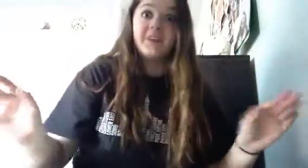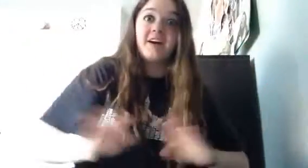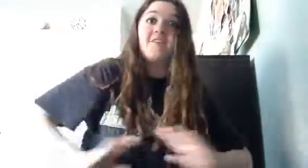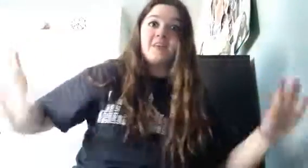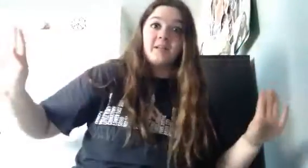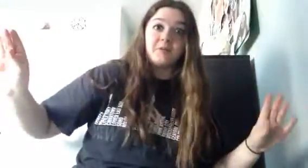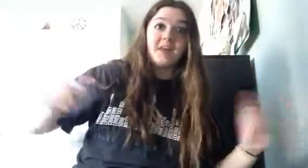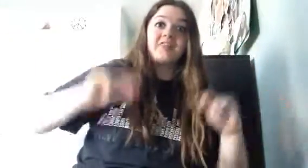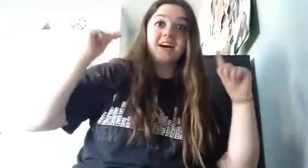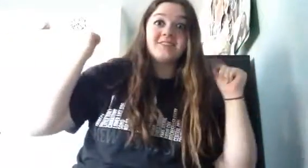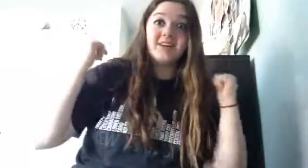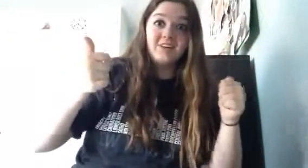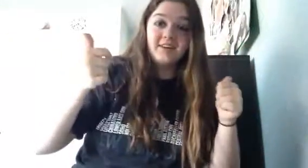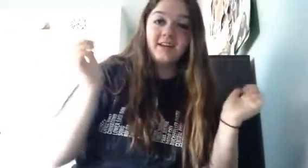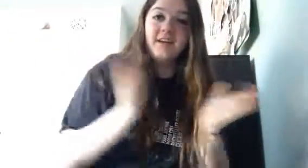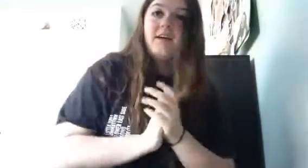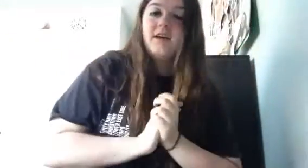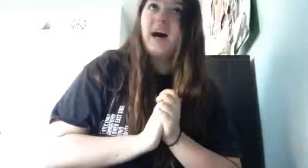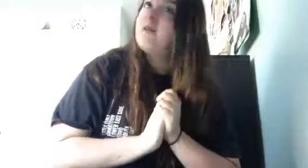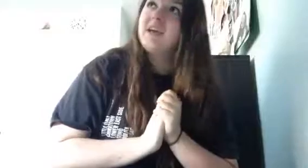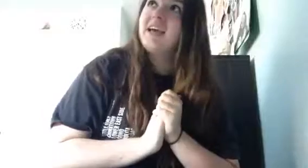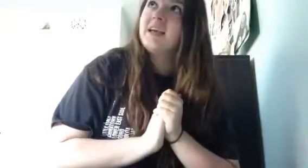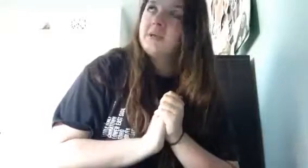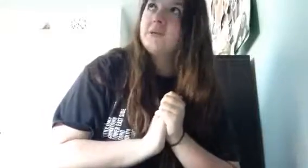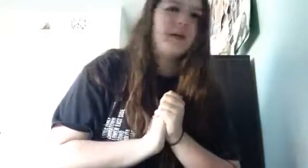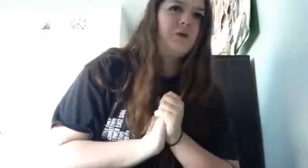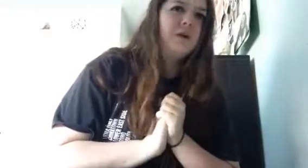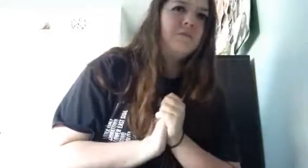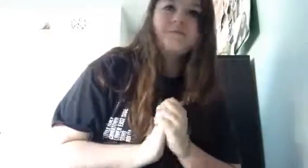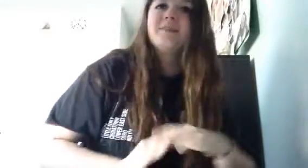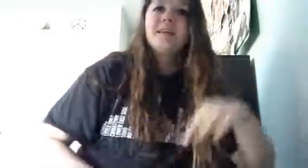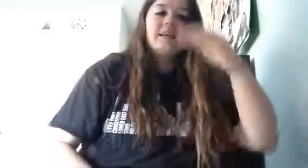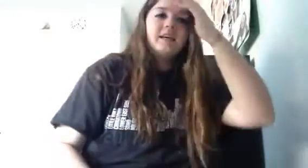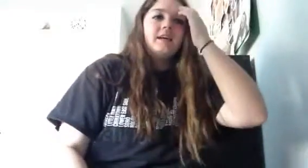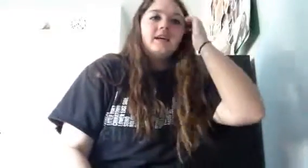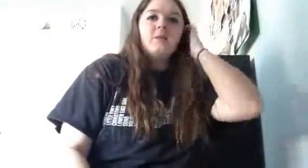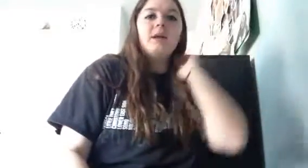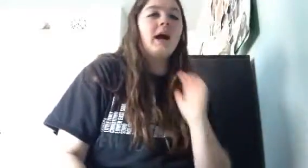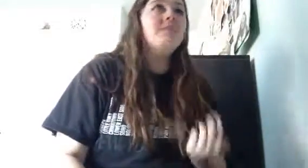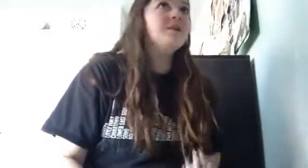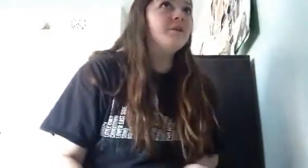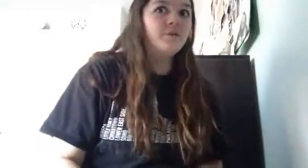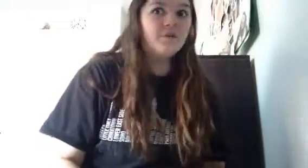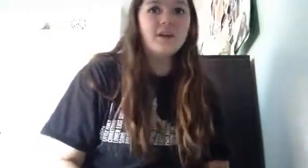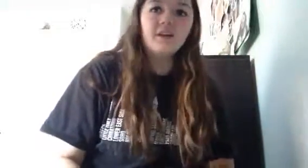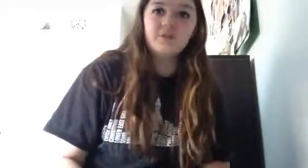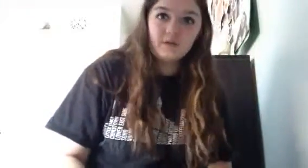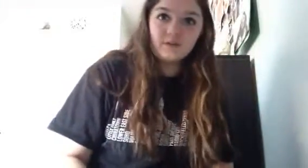they're not following me that isn't good i don't want to get killed by anyone and i mean i'm a new beginning driver